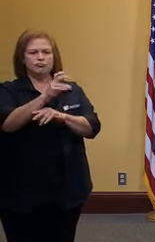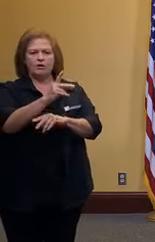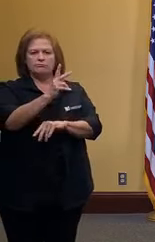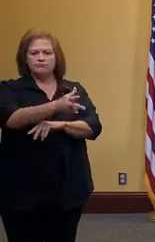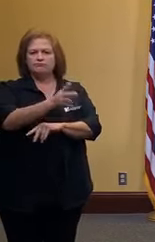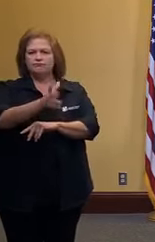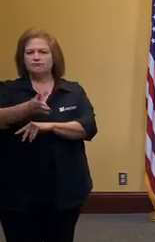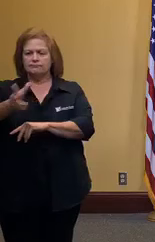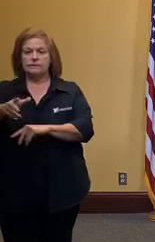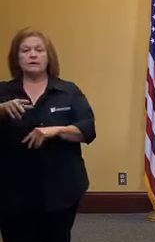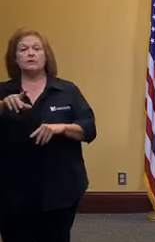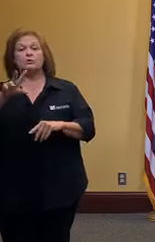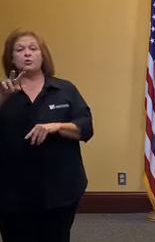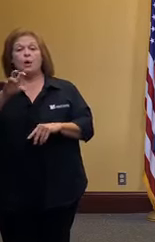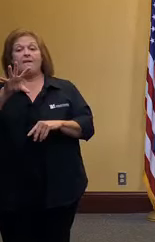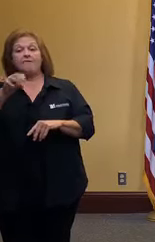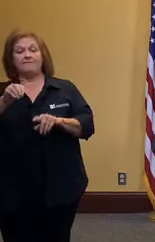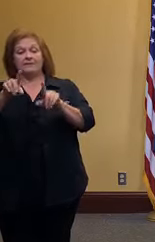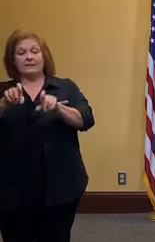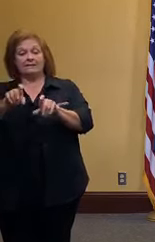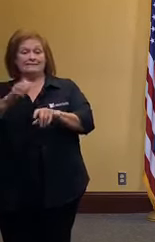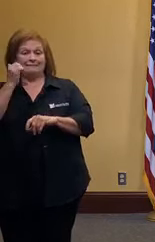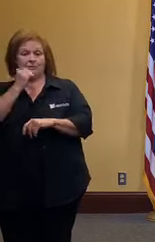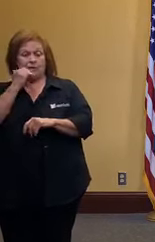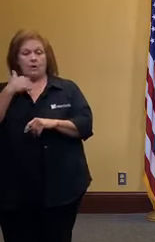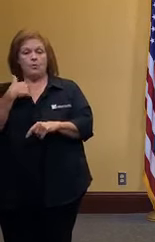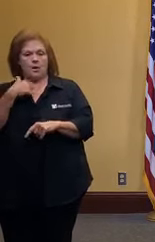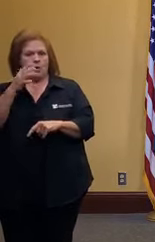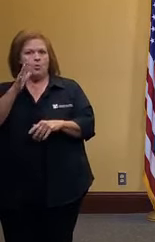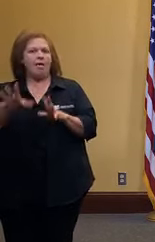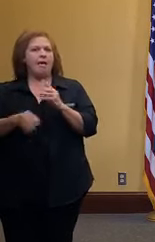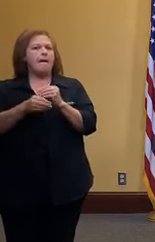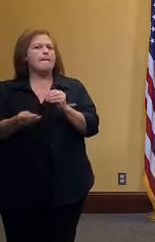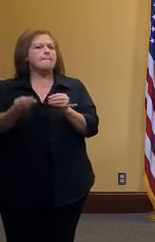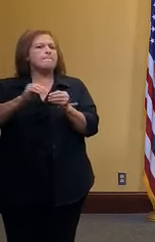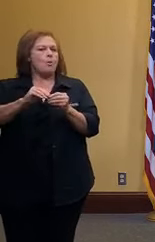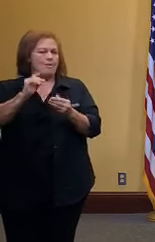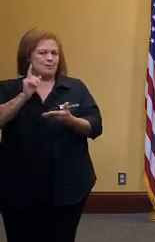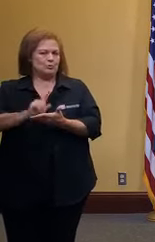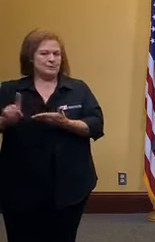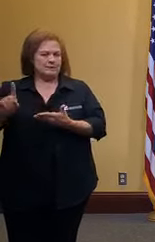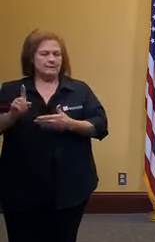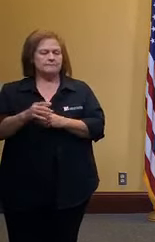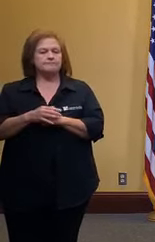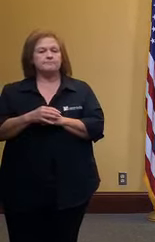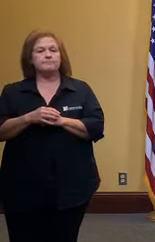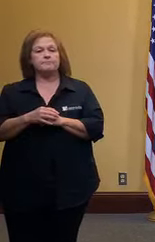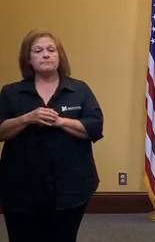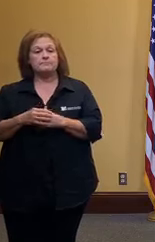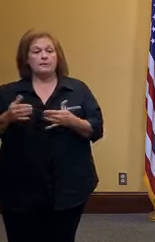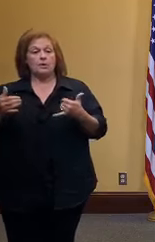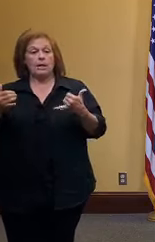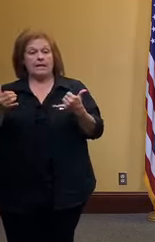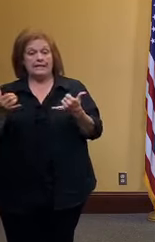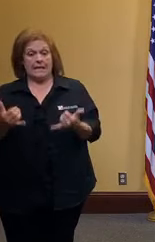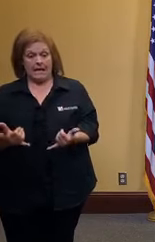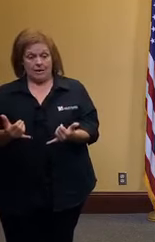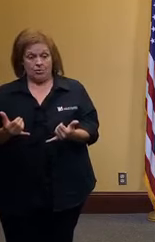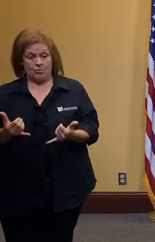at least 250 tests per day and we're about to add to that number next week so right now